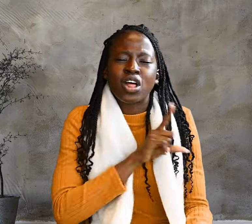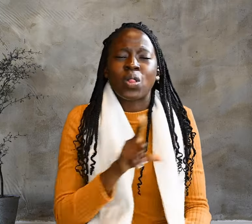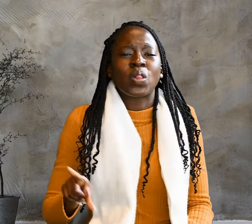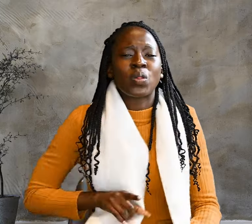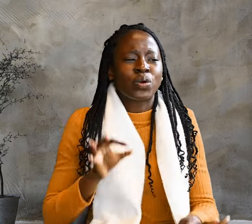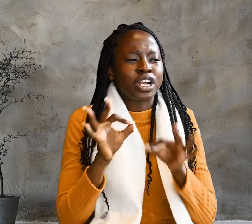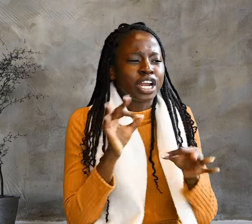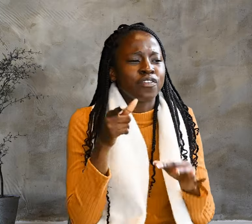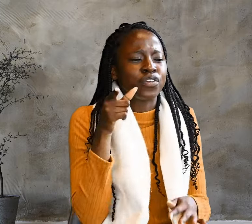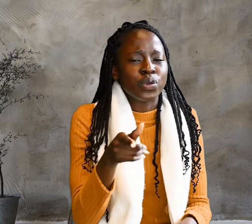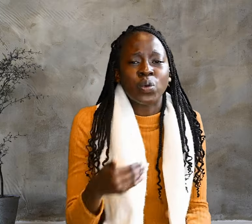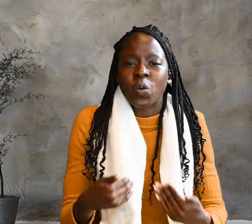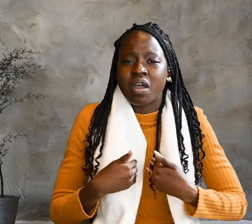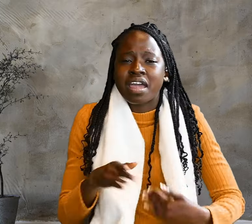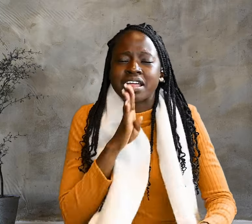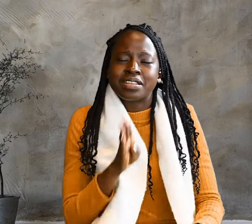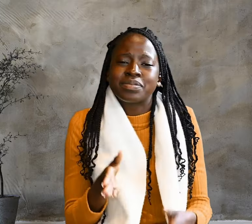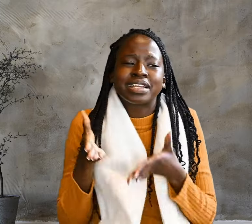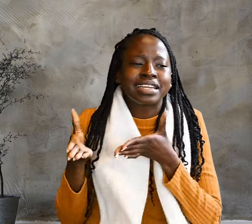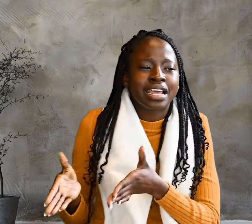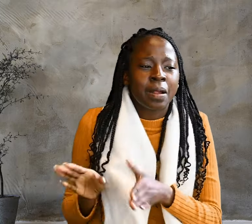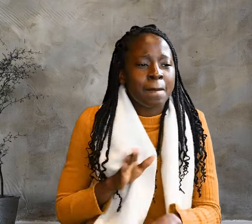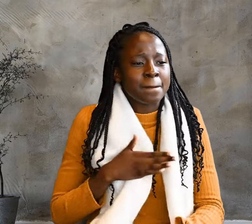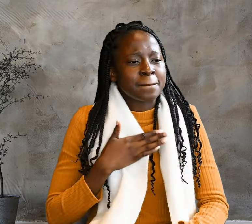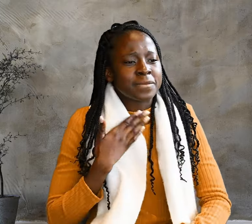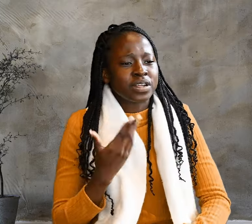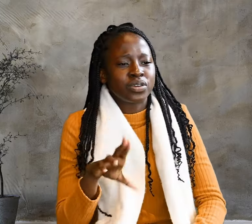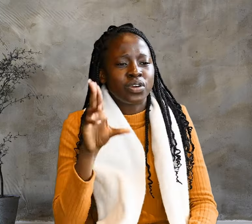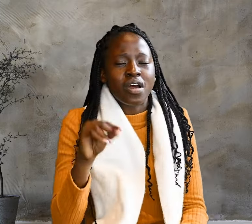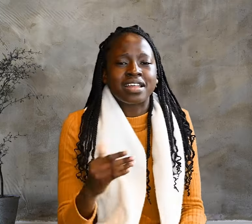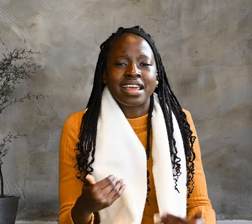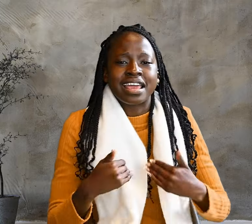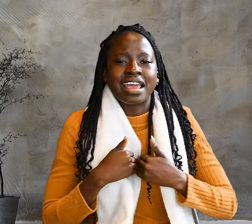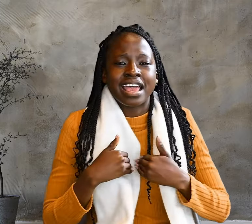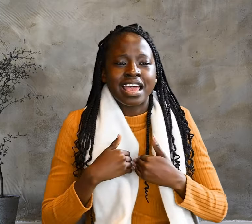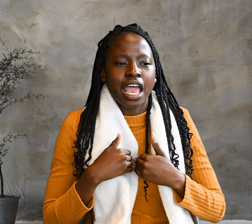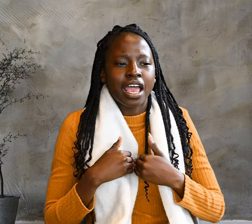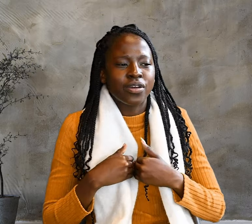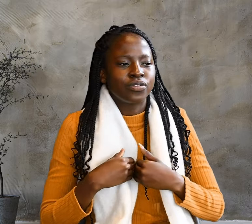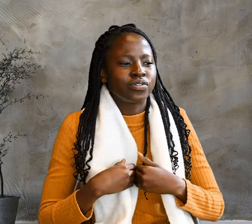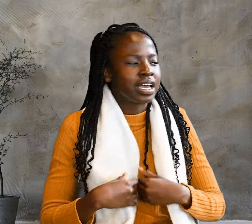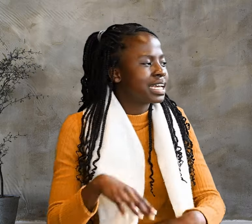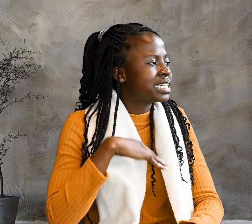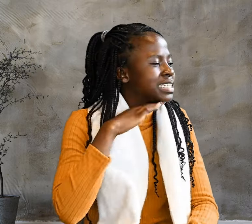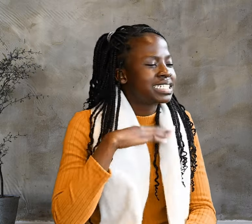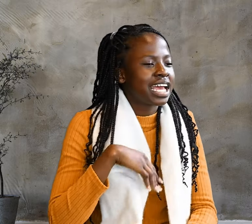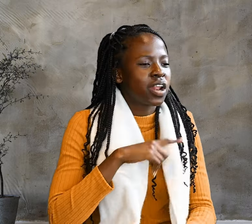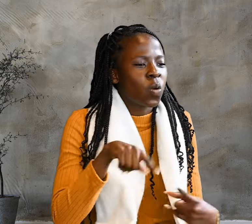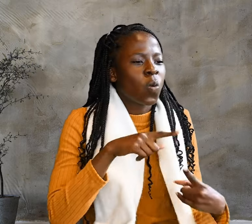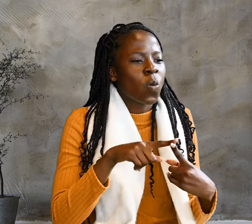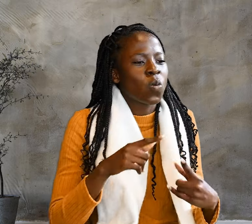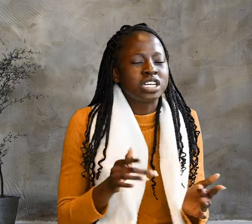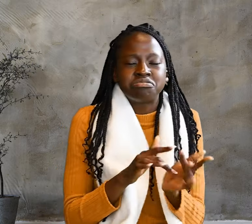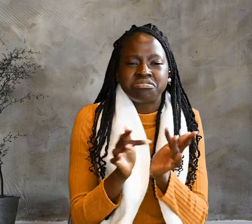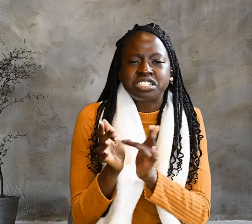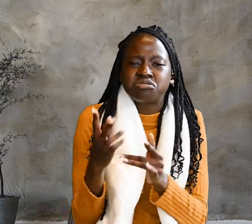if you had been here, my brother would not have died. When Jesus saw her weeping